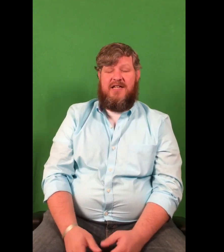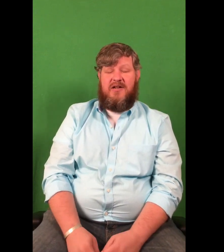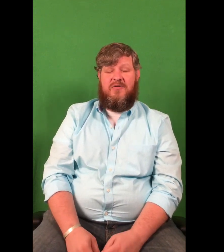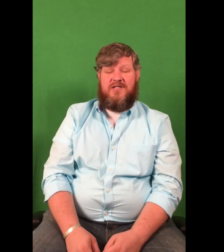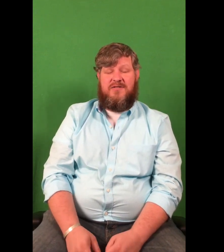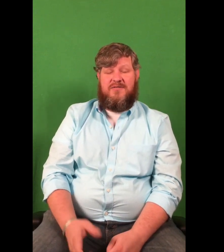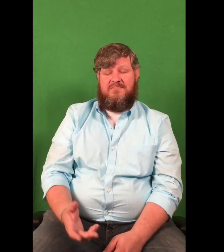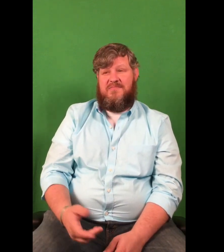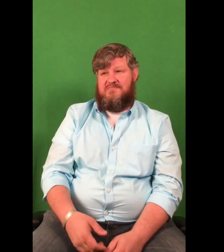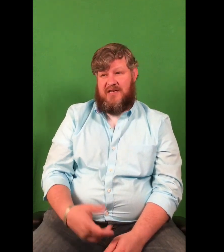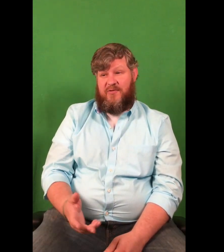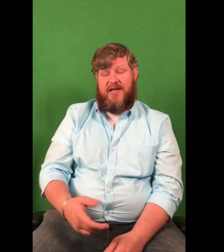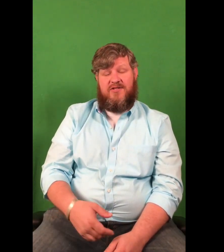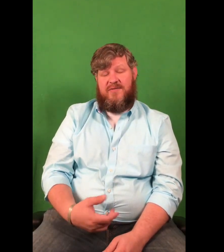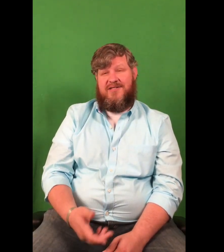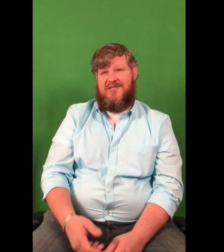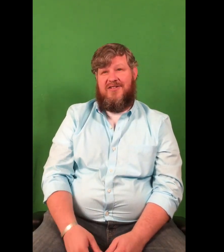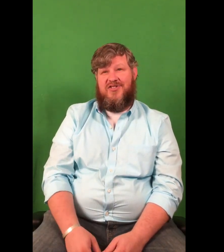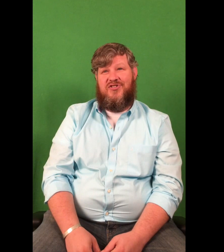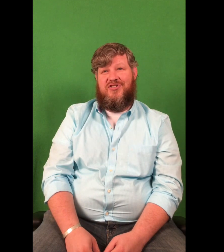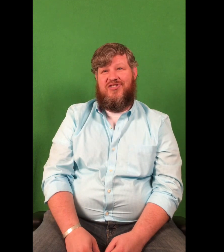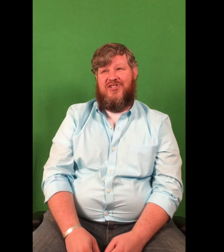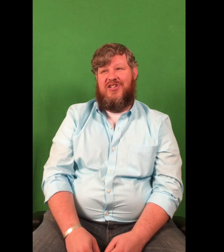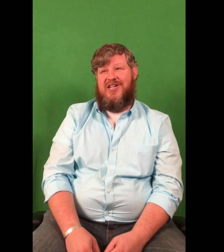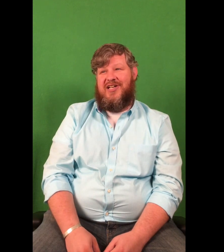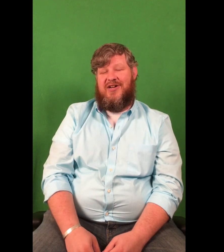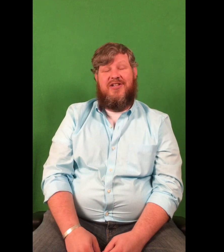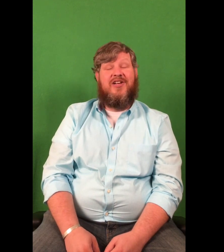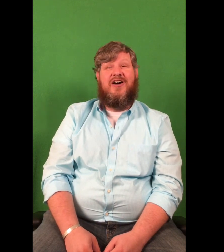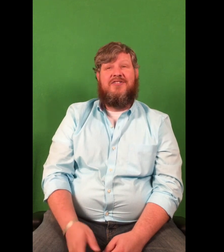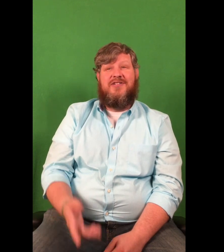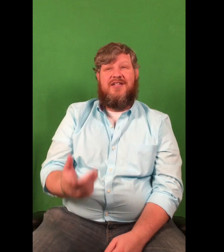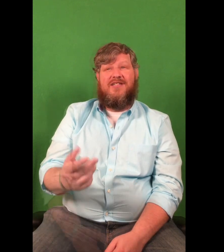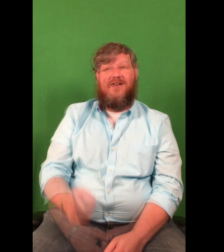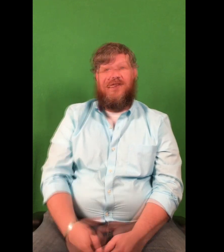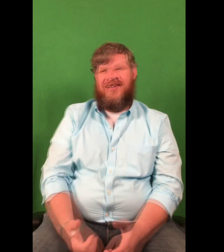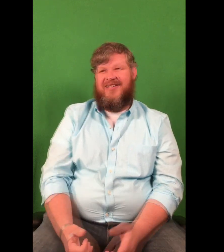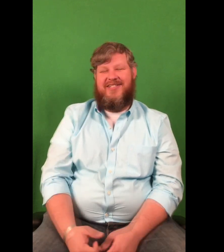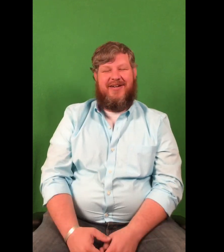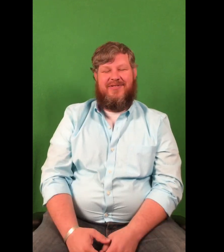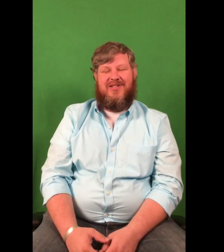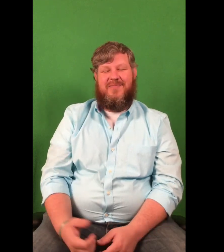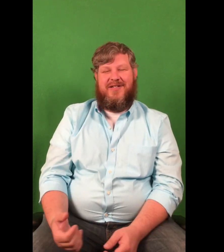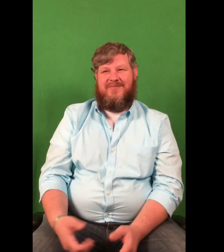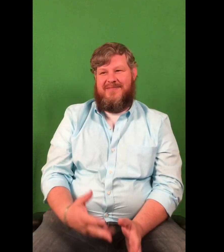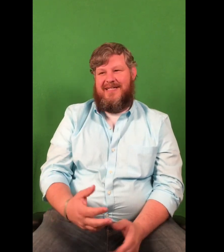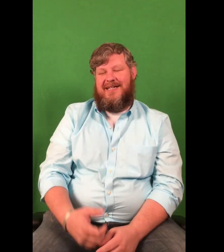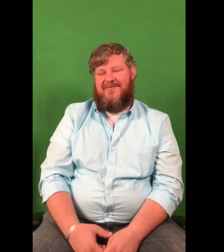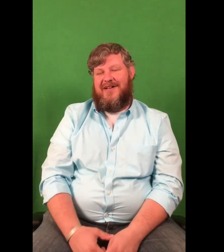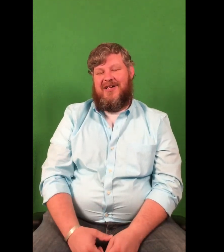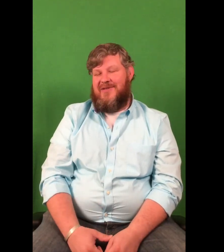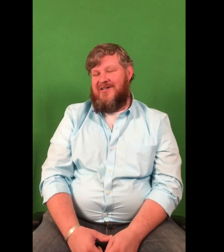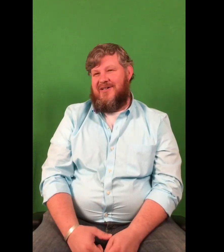I didn't know until I ran into them. I just saw their shirts, and they were at the concert downtown, and chatted with them, and then finally got my,